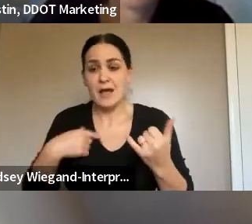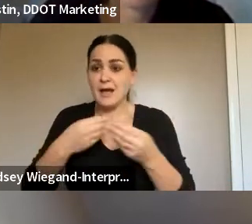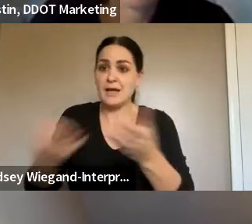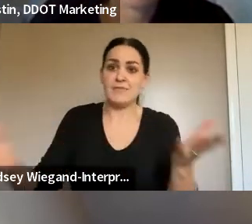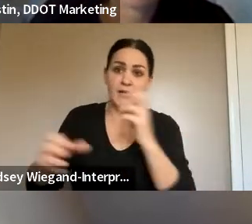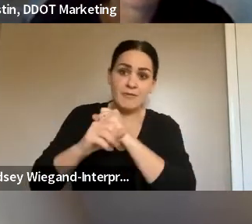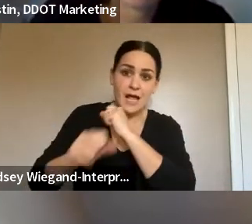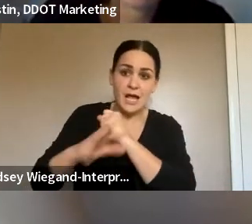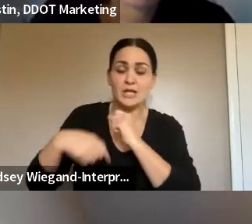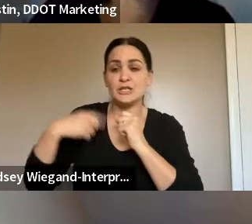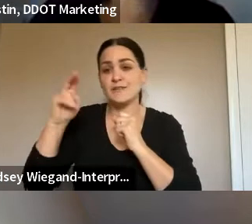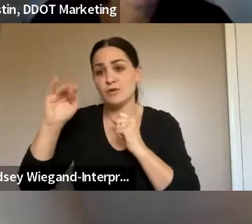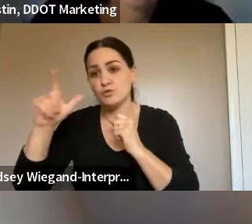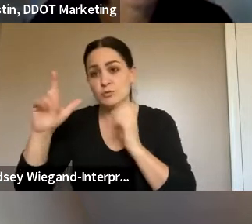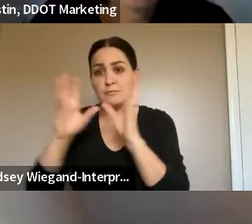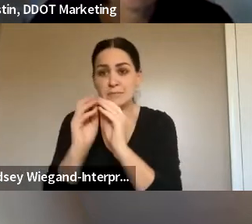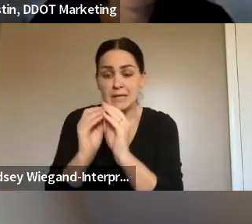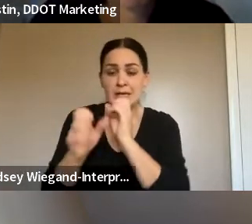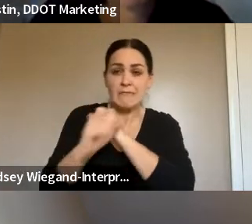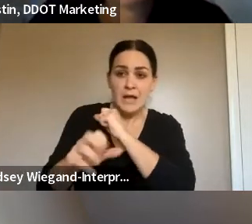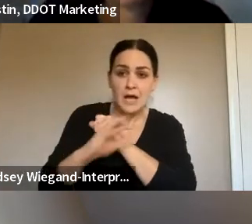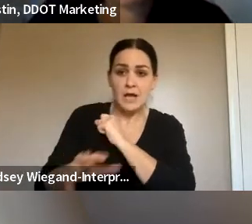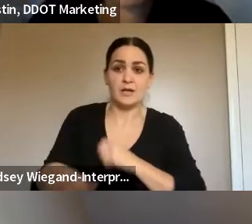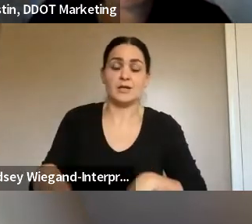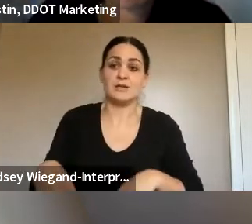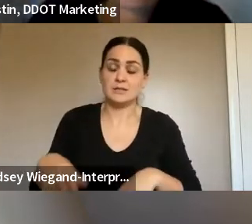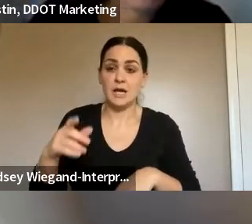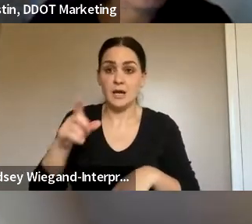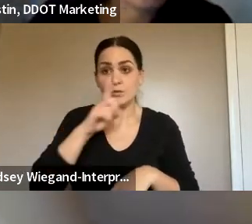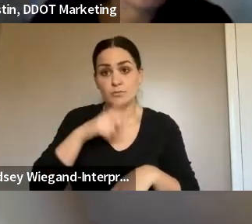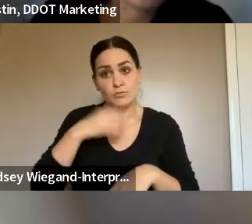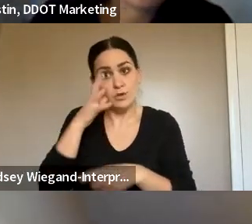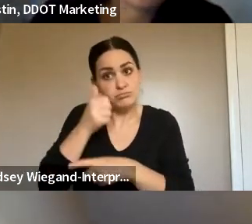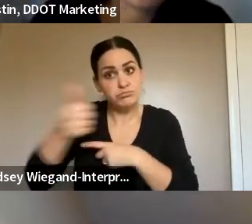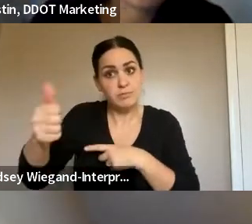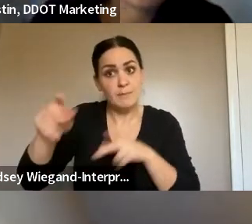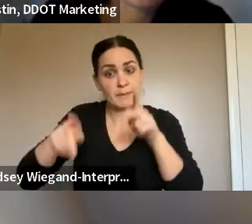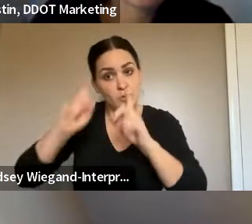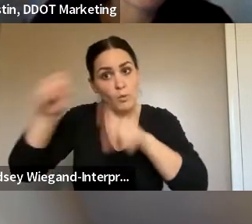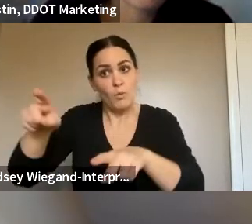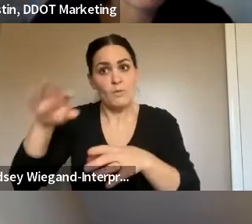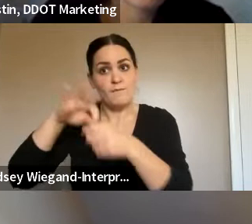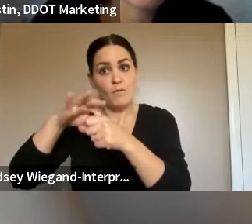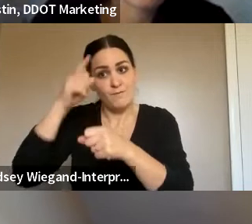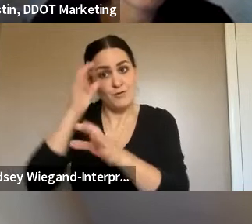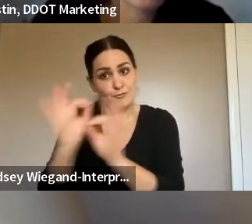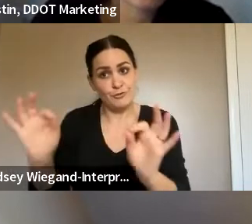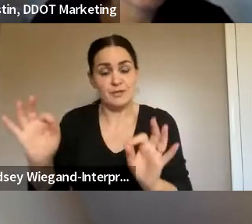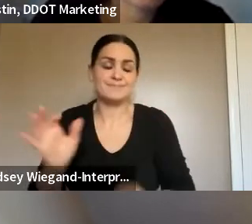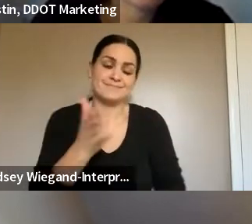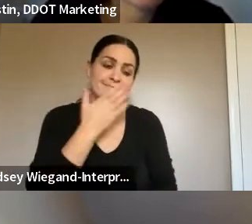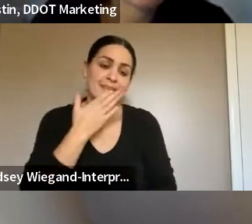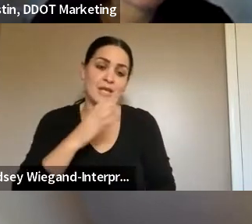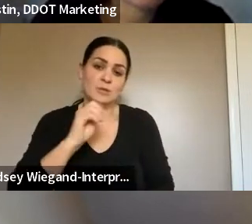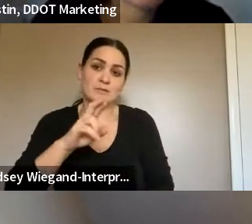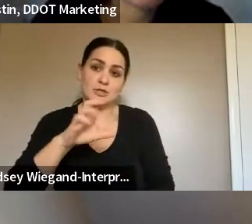virtual meeting flyers. And I take people to go vote for free. So, yeah. Thank you for that, Mr. Cunningham,